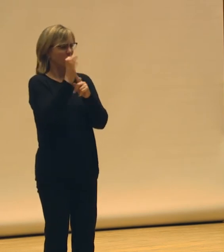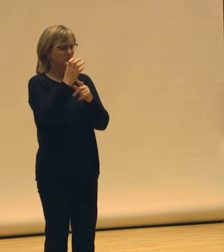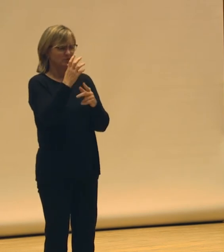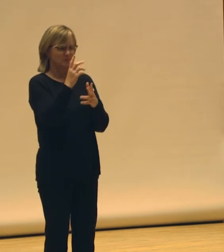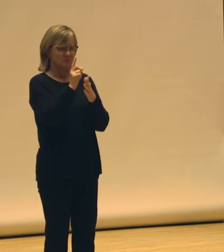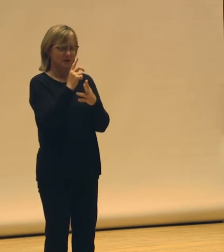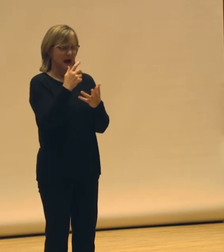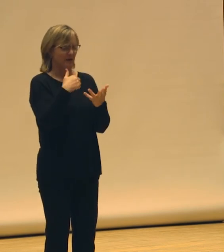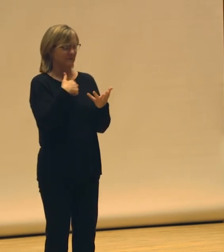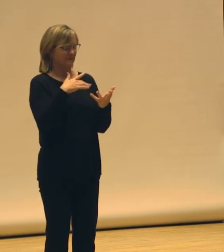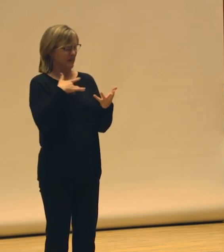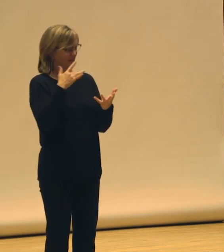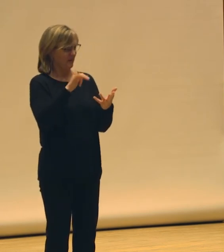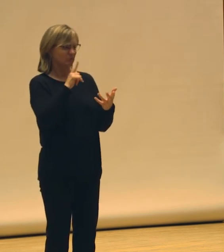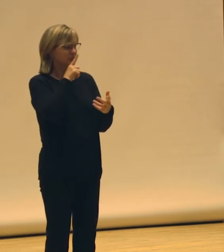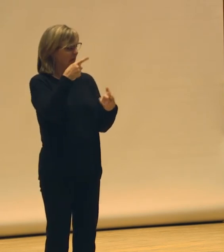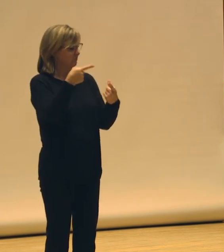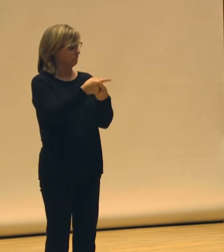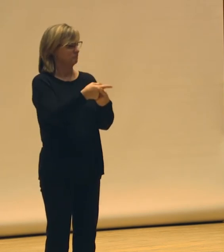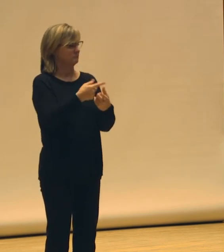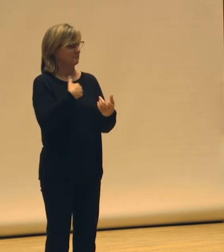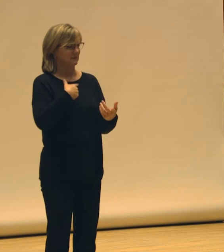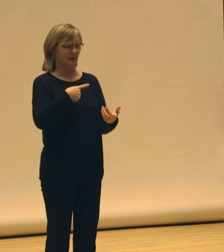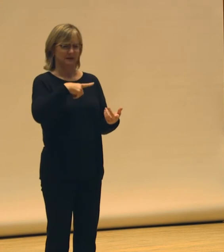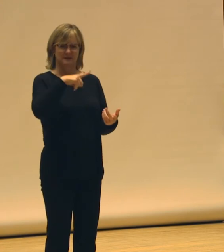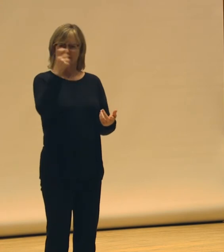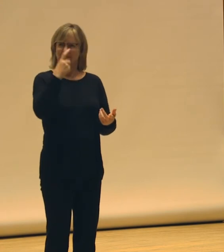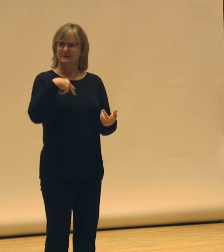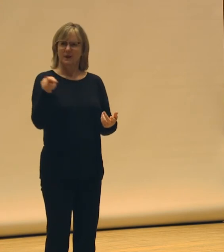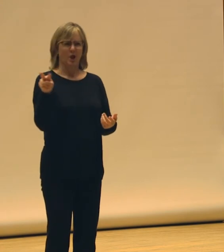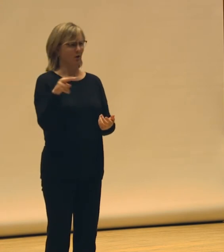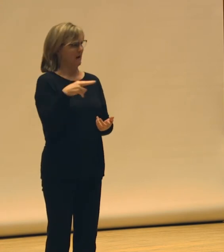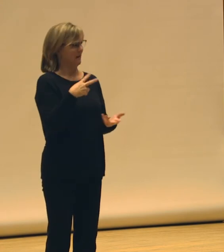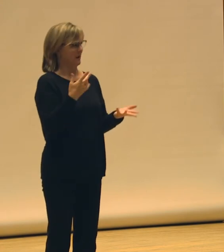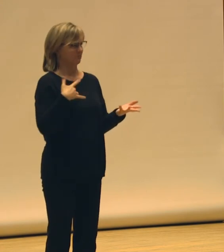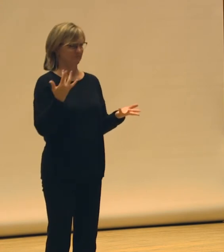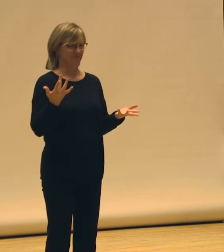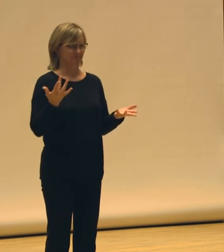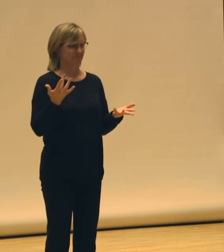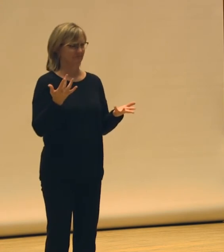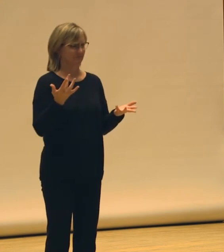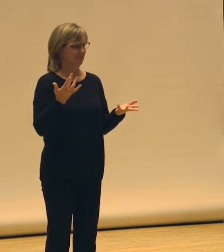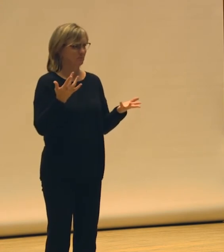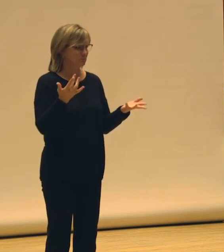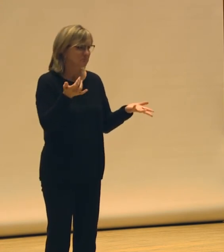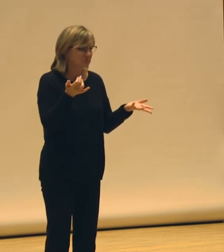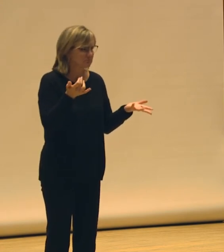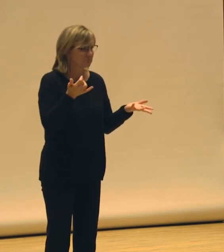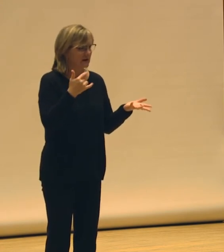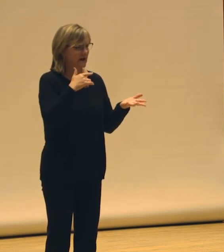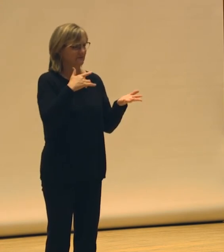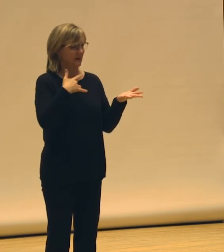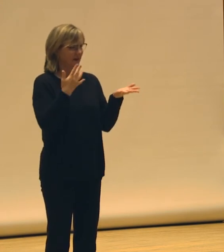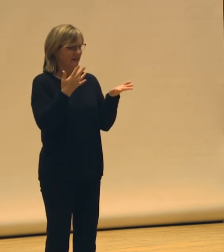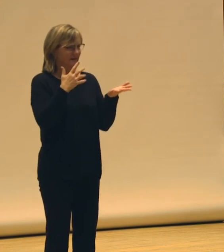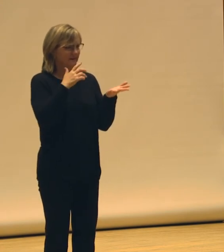me and cultural dissonance and I was like, what's happening here? And I was like looking around, I know, kind of went unrecognized.